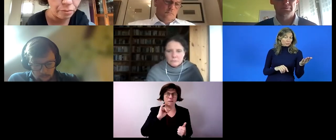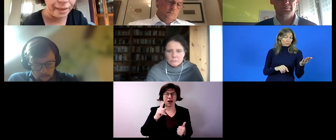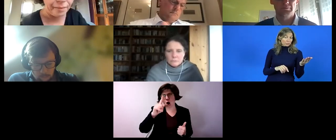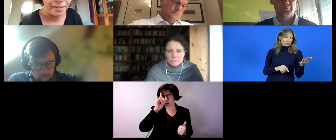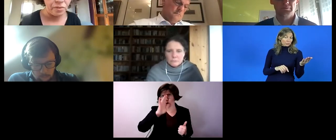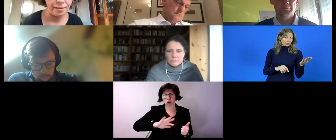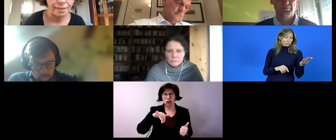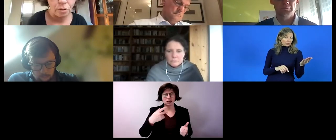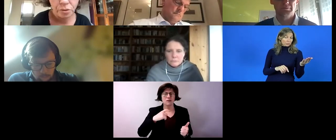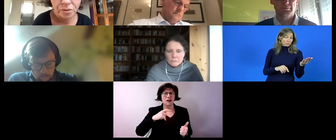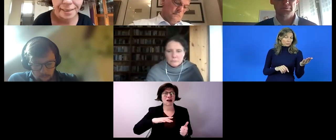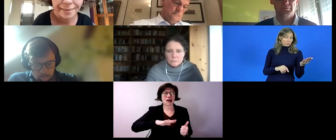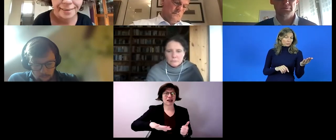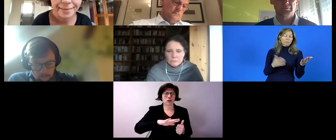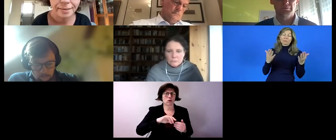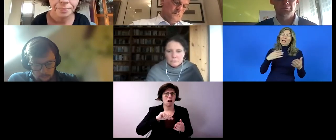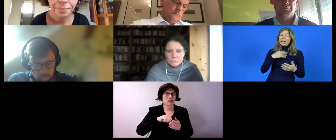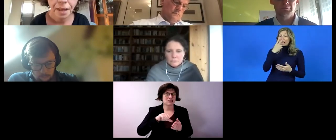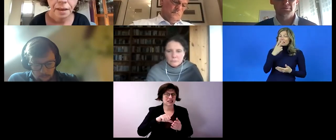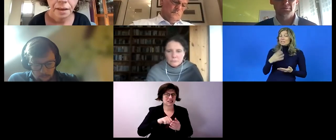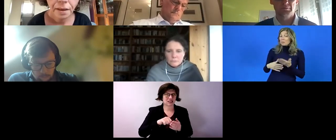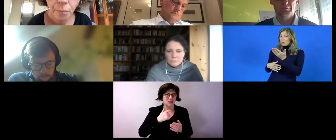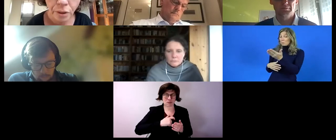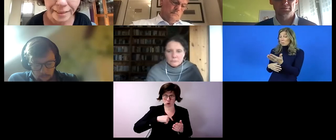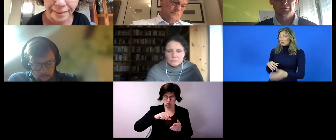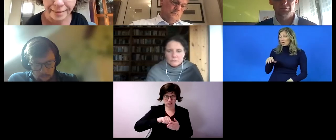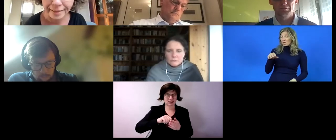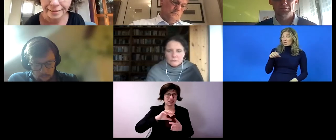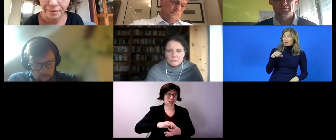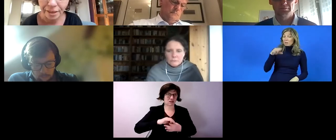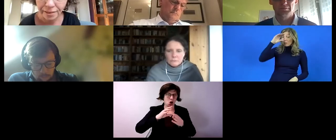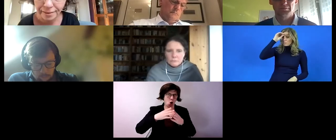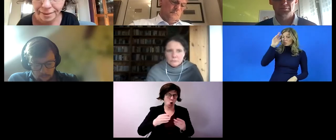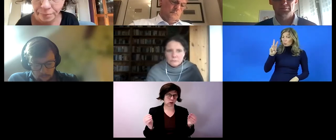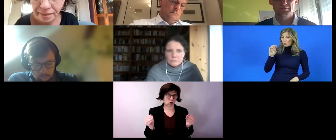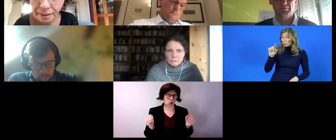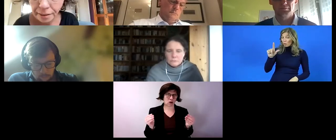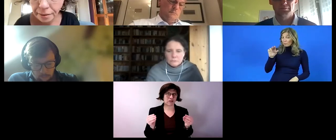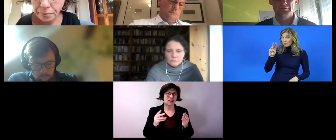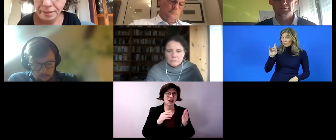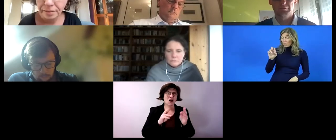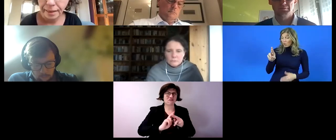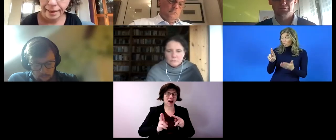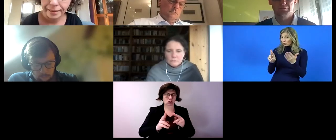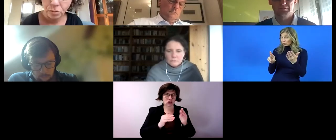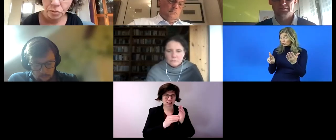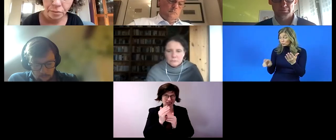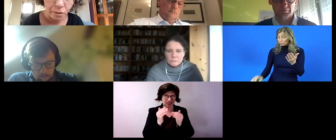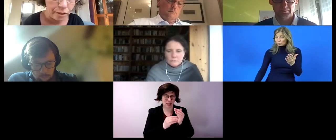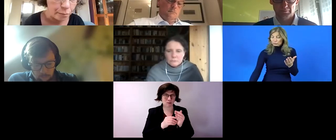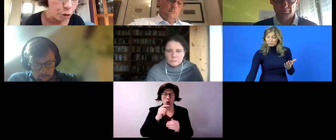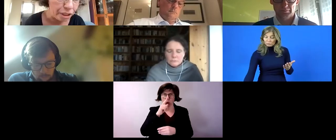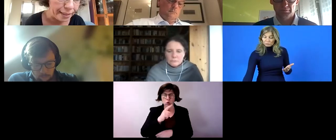i'm looking towards mr wolf meyer in germany there are also um solutions